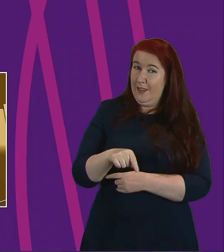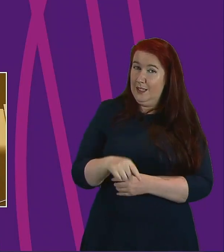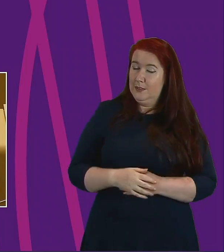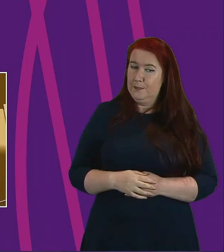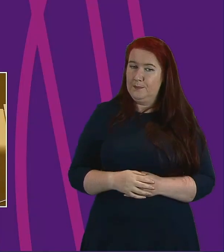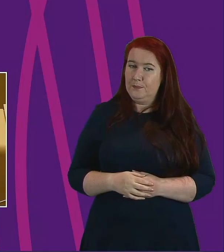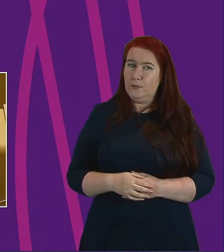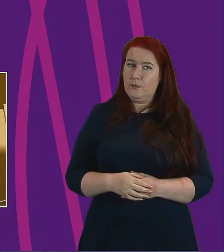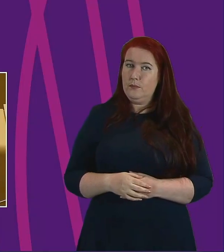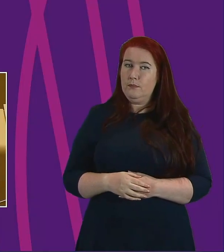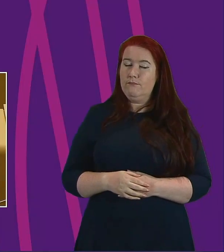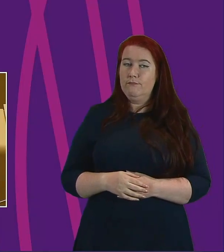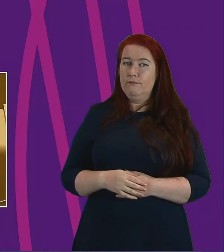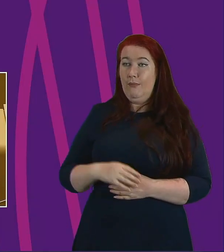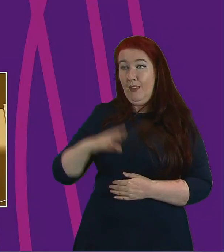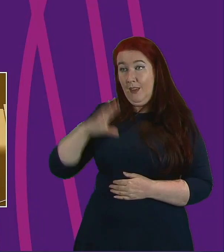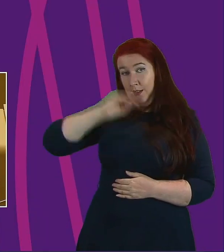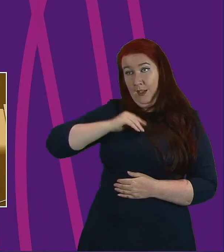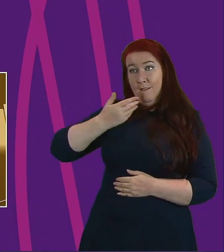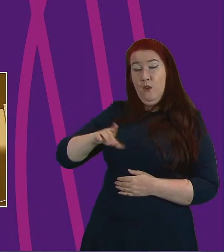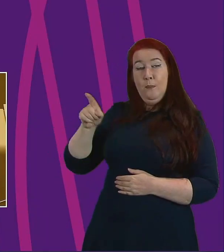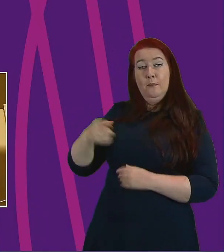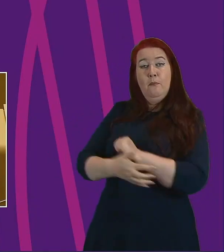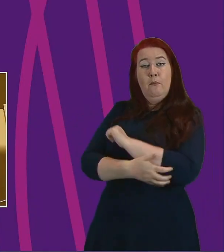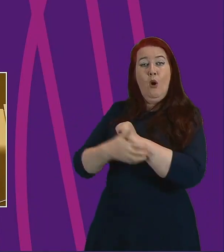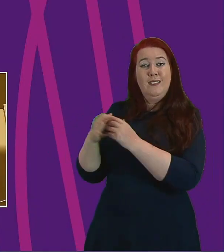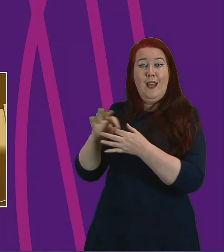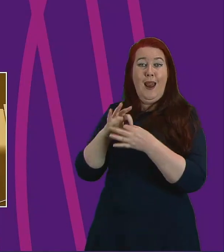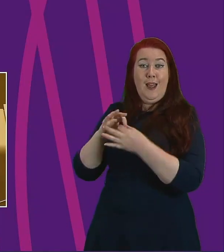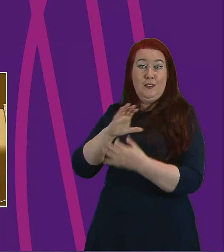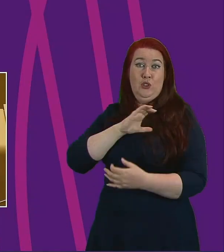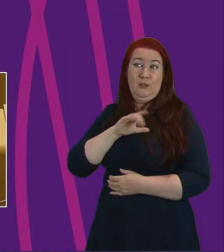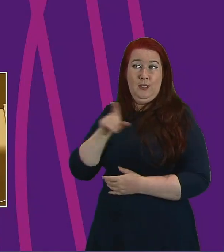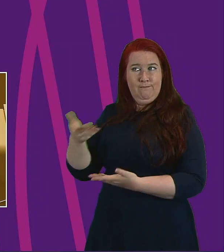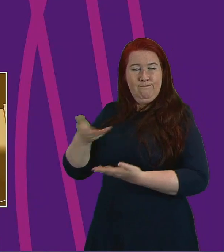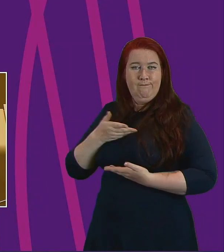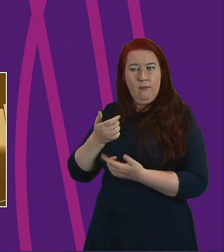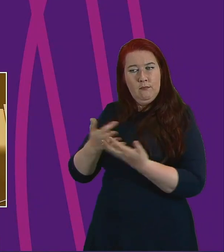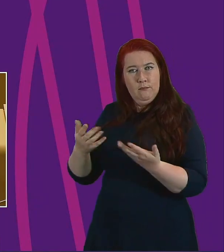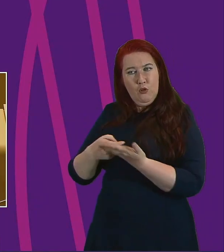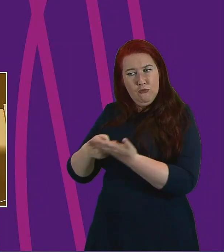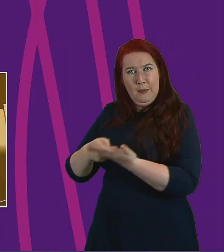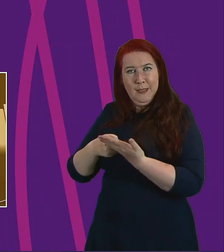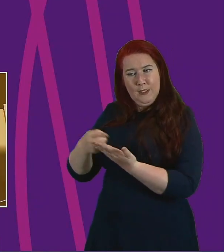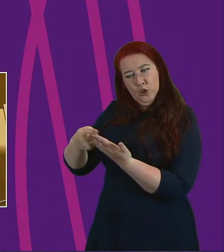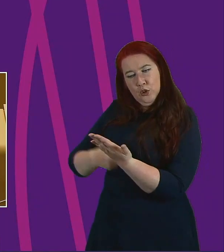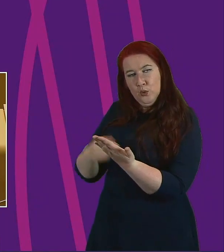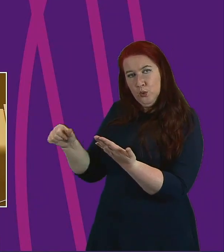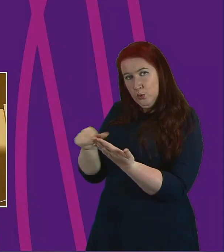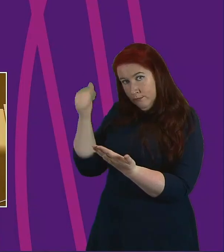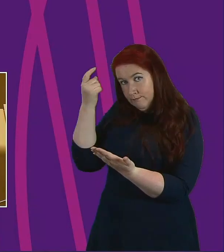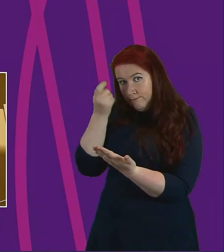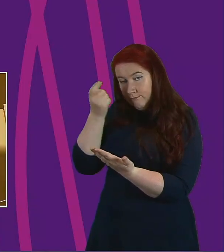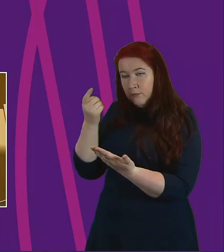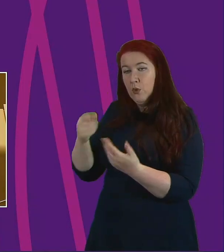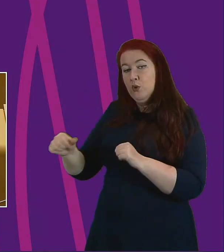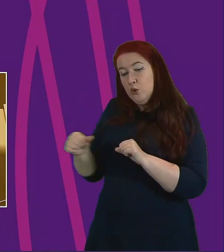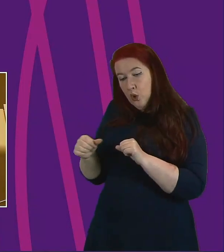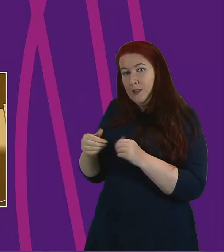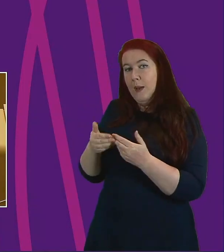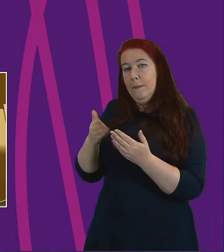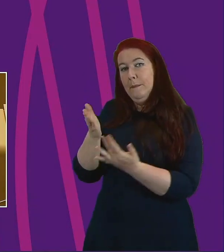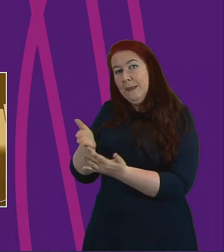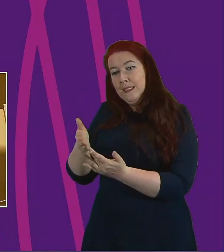briefing from the Poverty Alliance includes a number of recommendations for the government to consider in the short, medium and long term and I hope we will soon see the